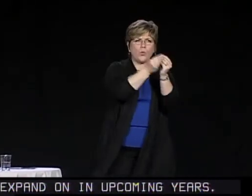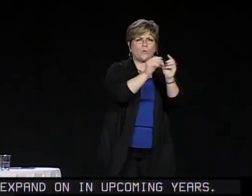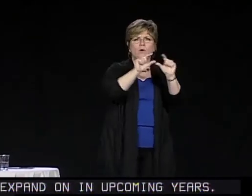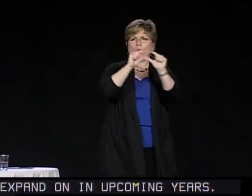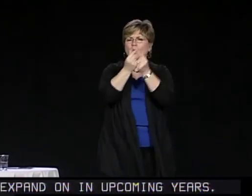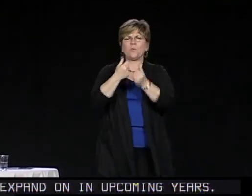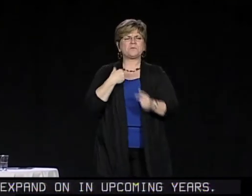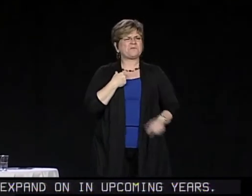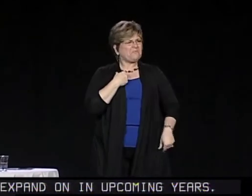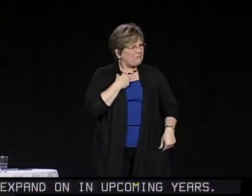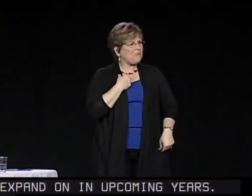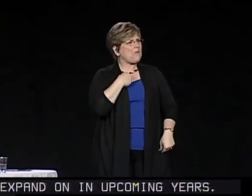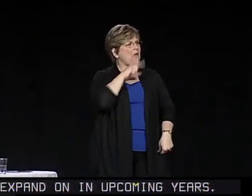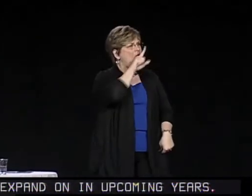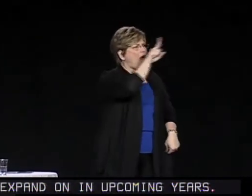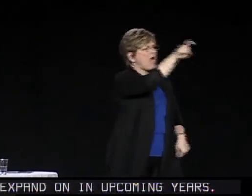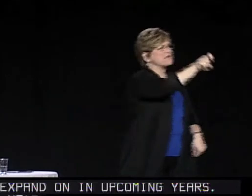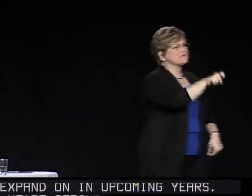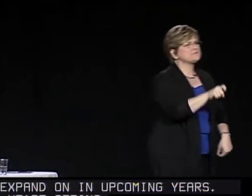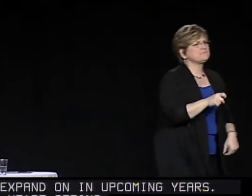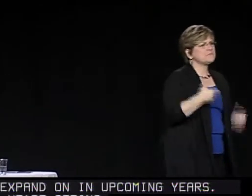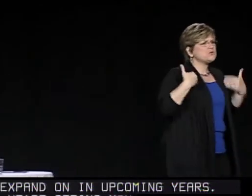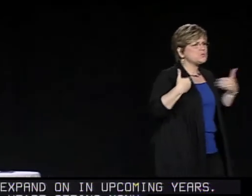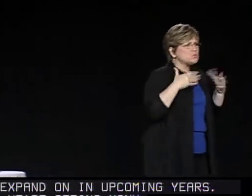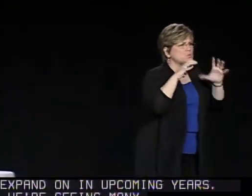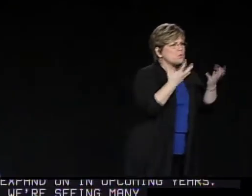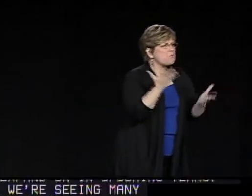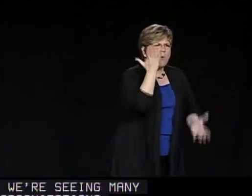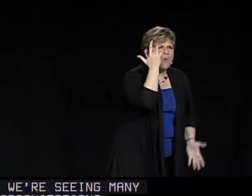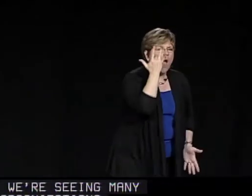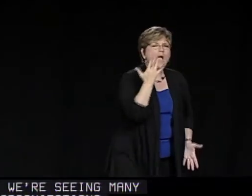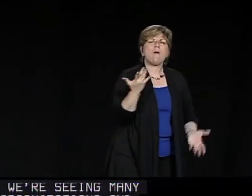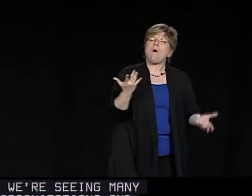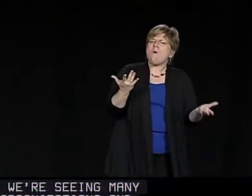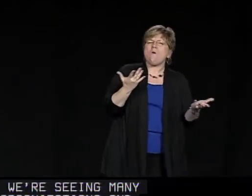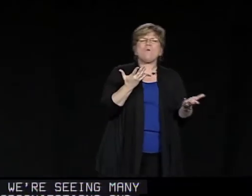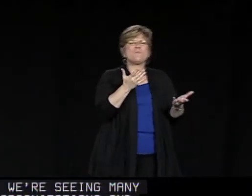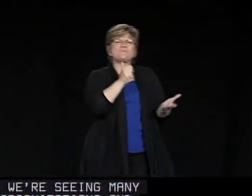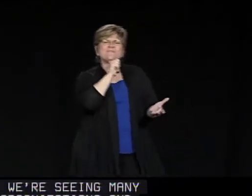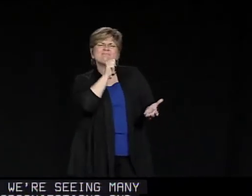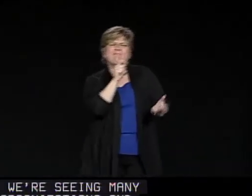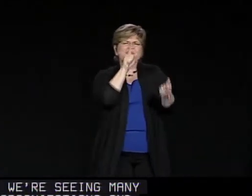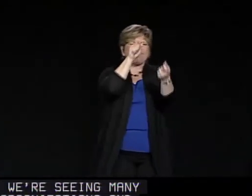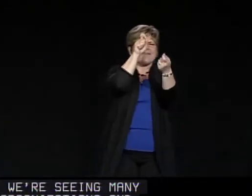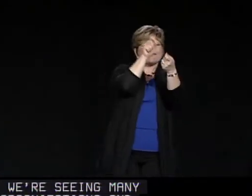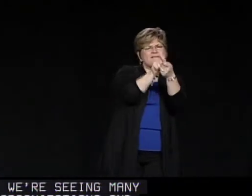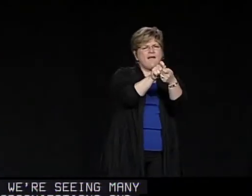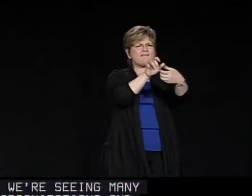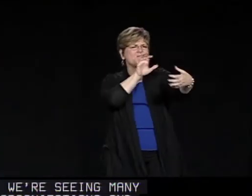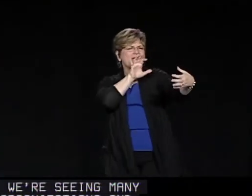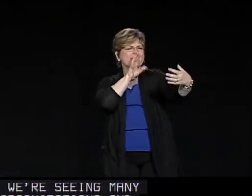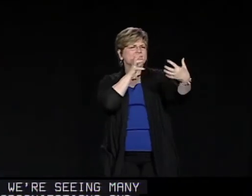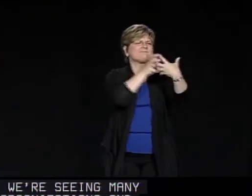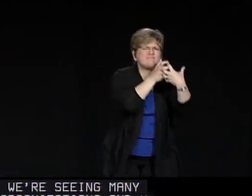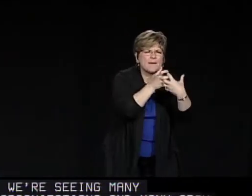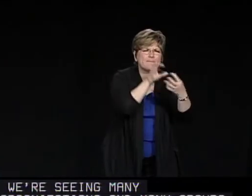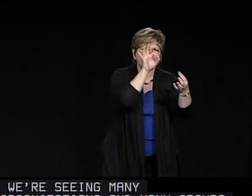We're seeing many organizations and many groups using media.